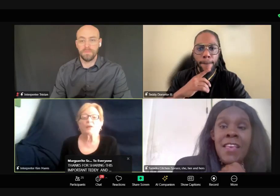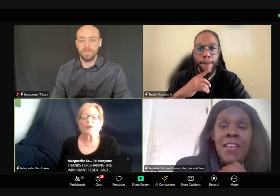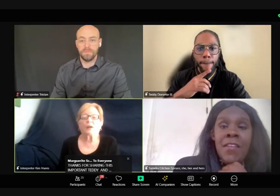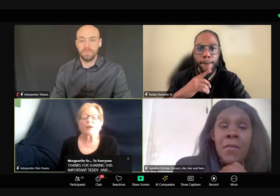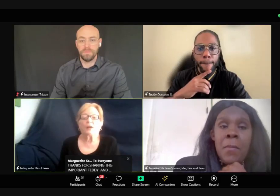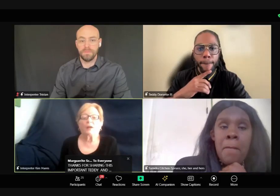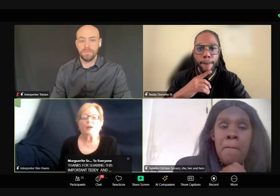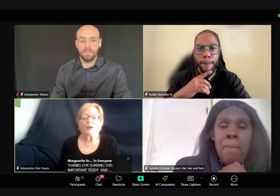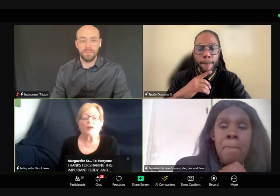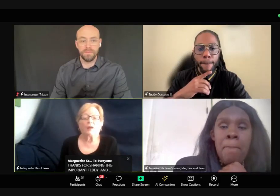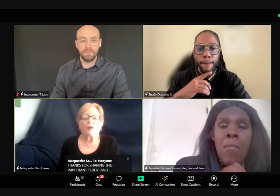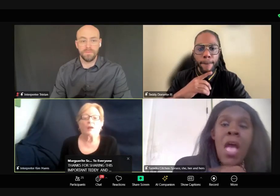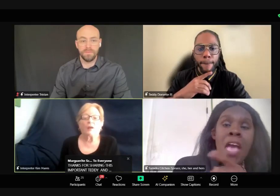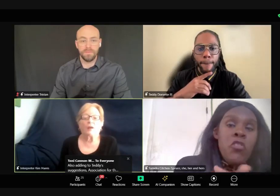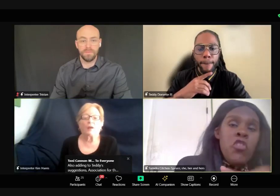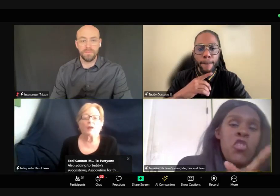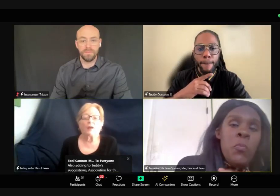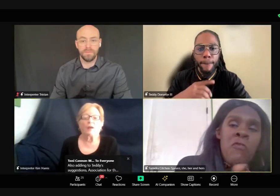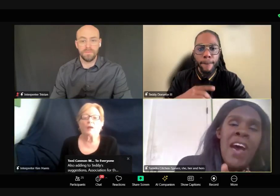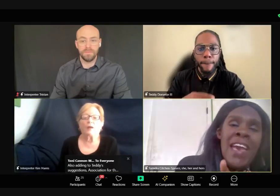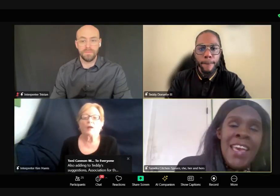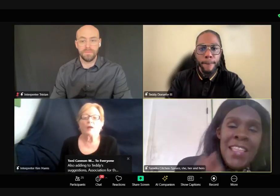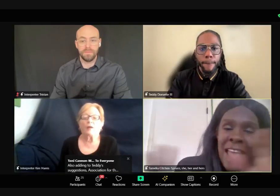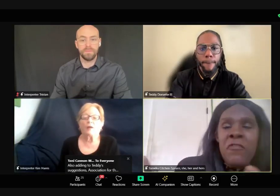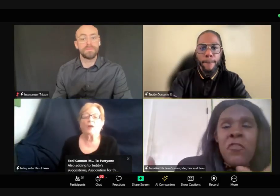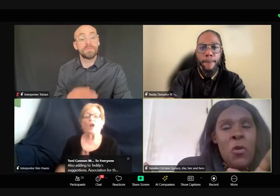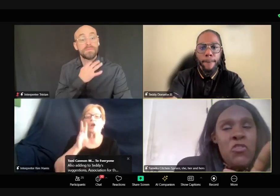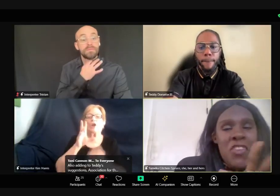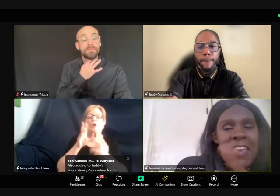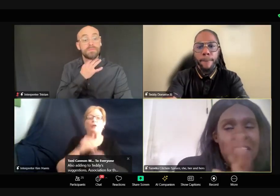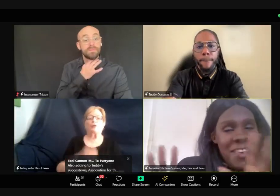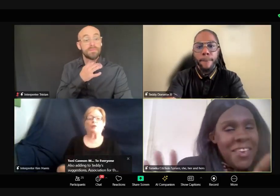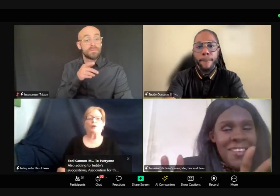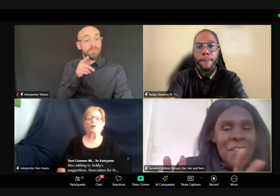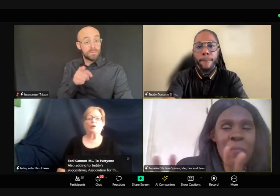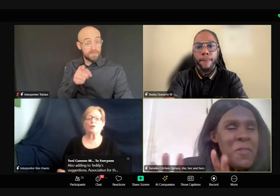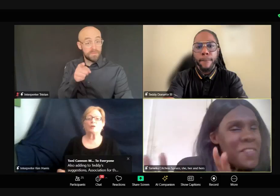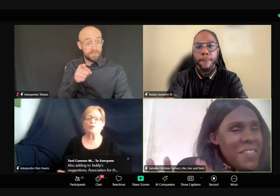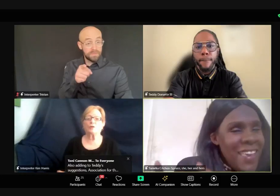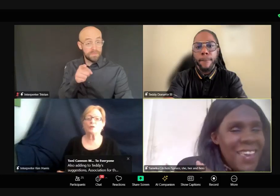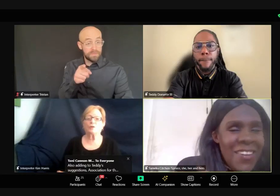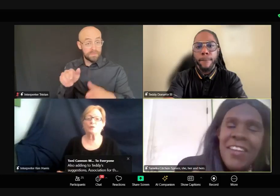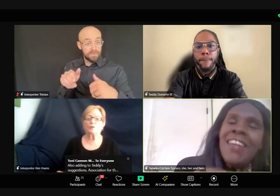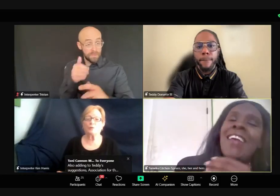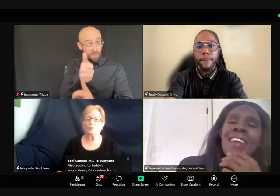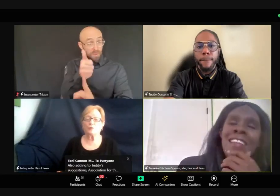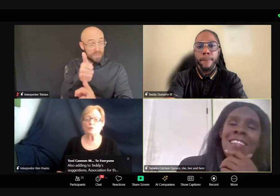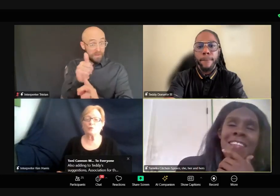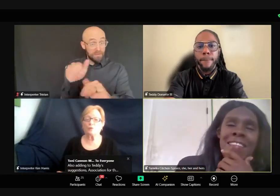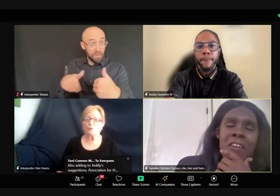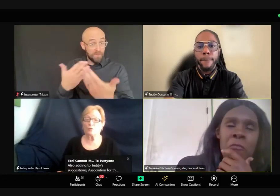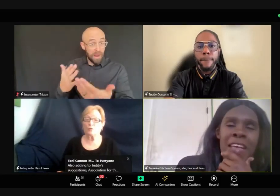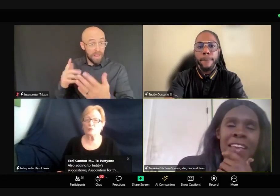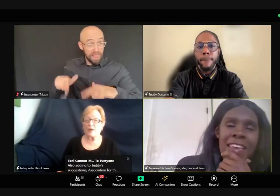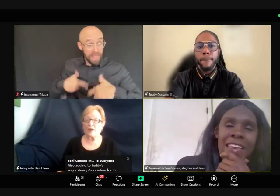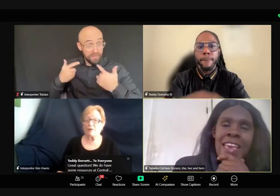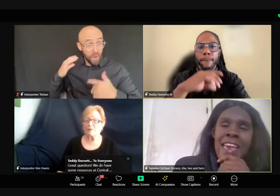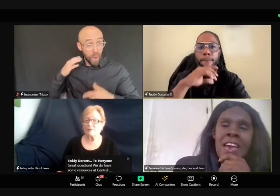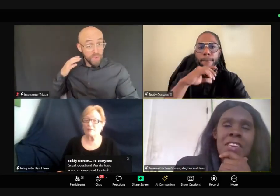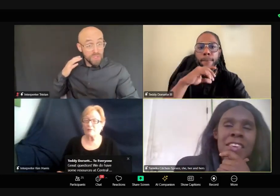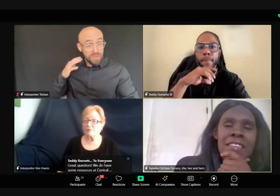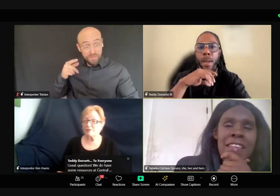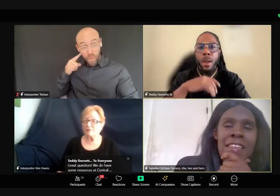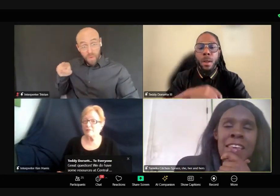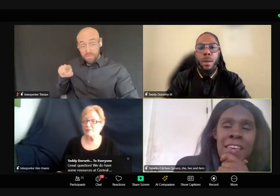let see here. So do you provide life coaching, you personally, or the deaf, black,